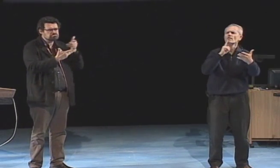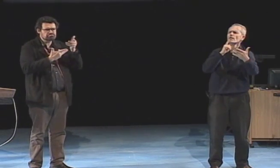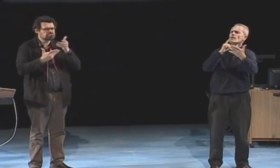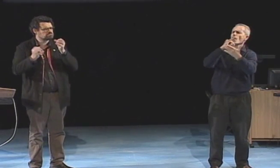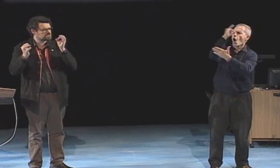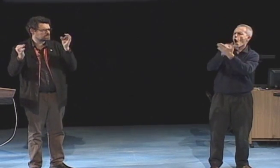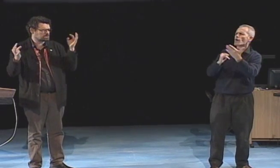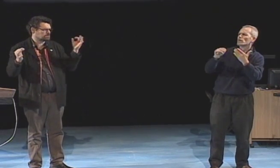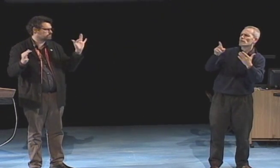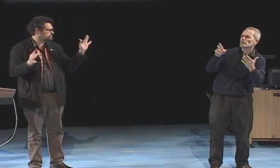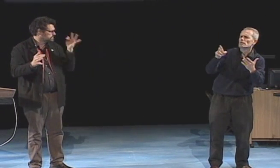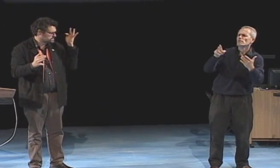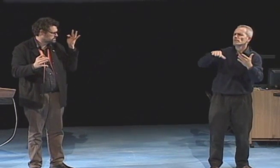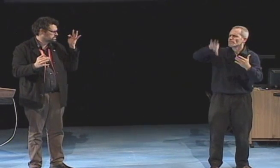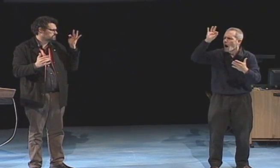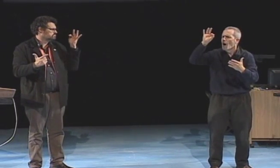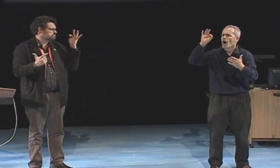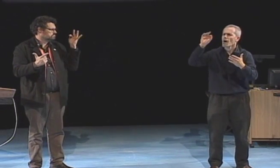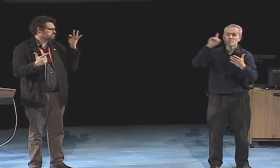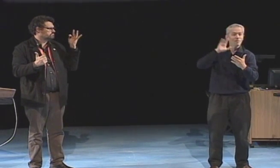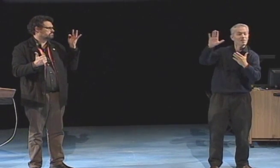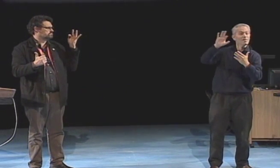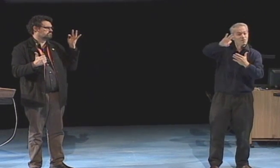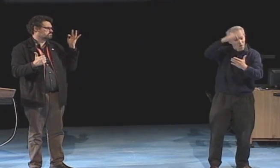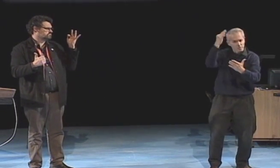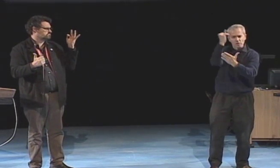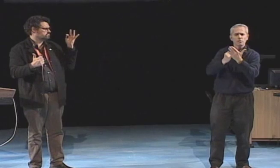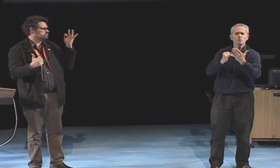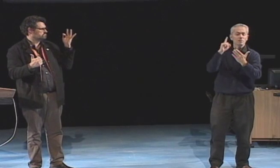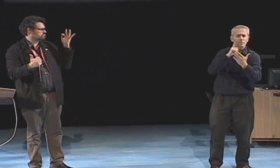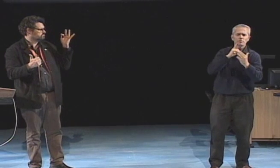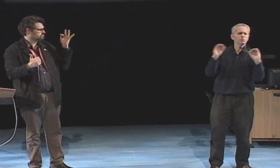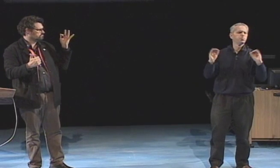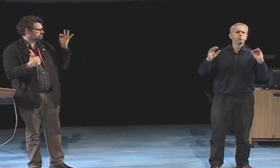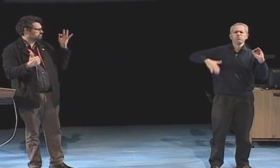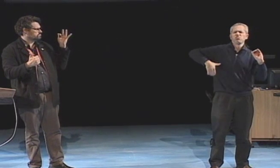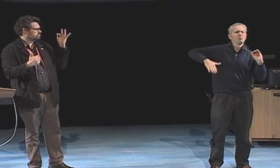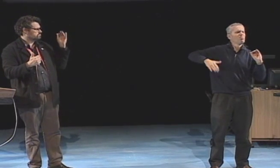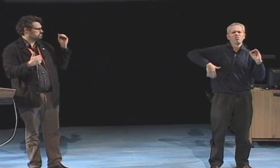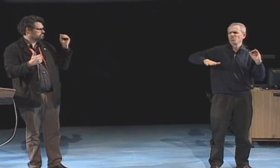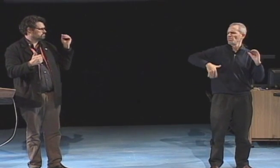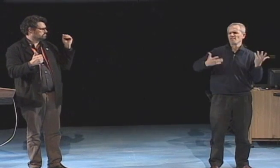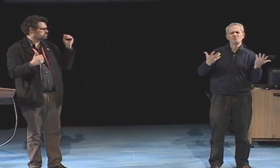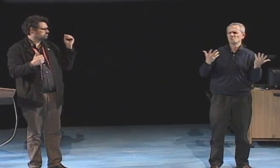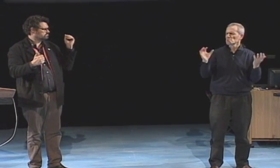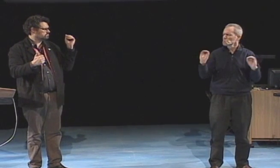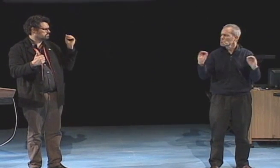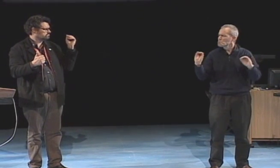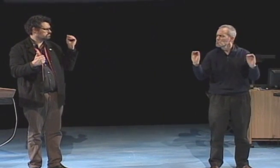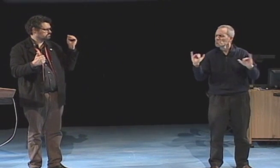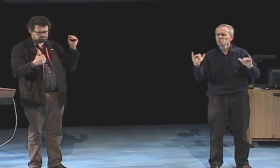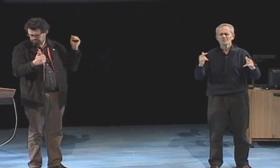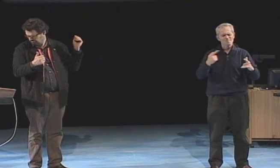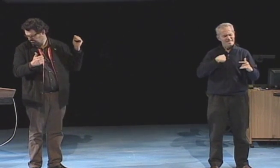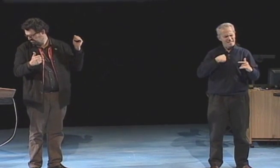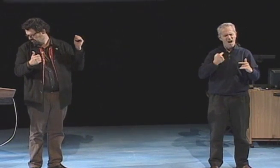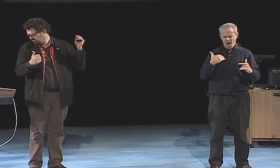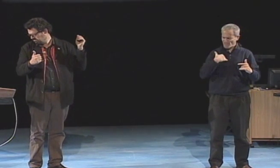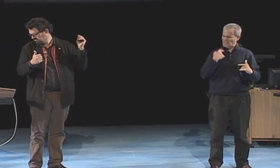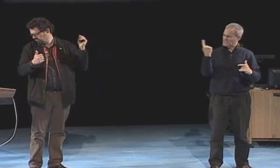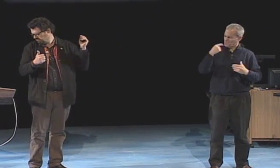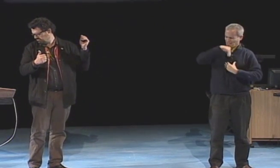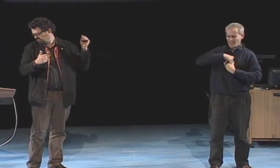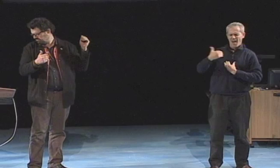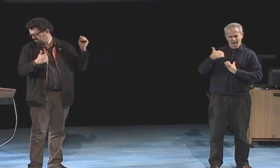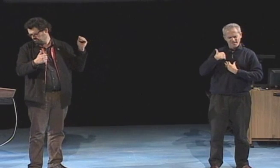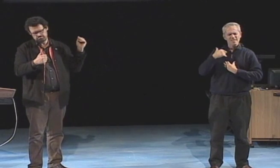During that period of studying art, I hadn't come up with a specific